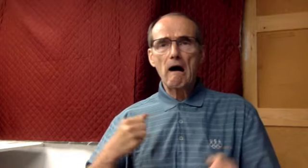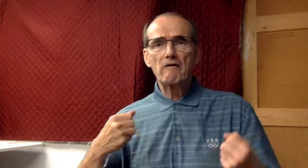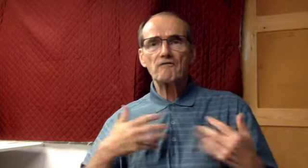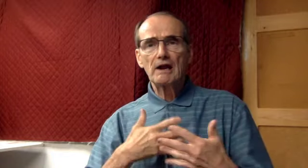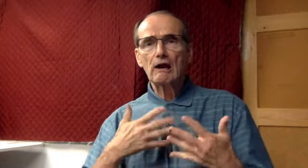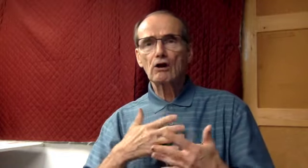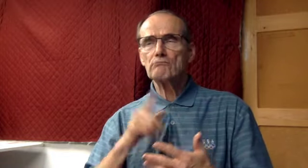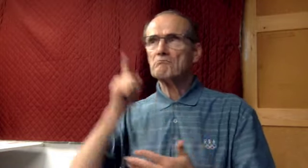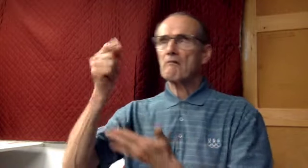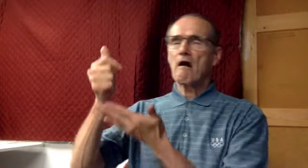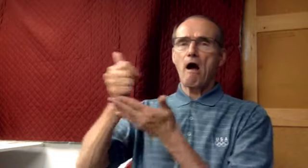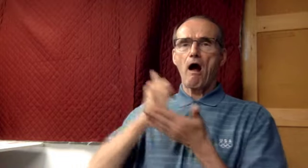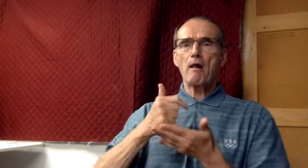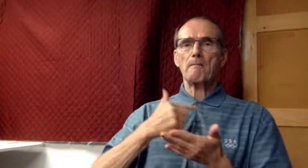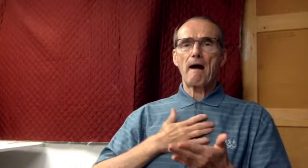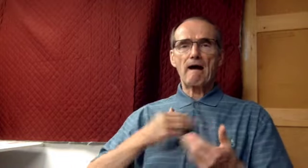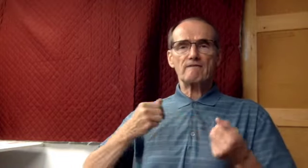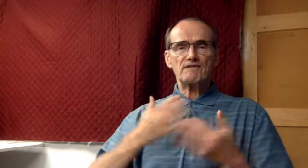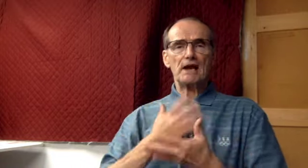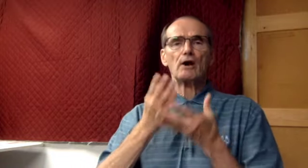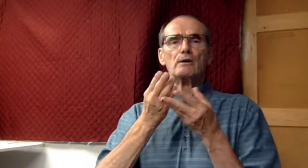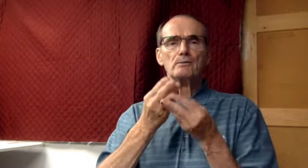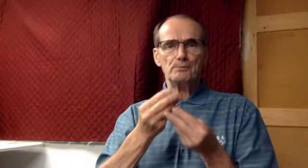and delivered me from all my fears.